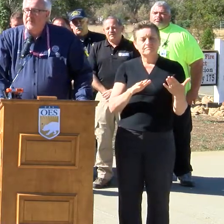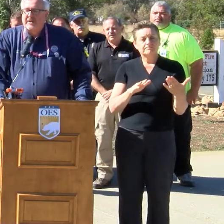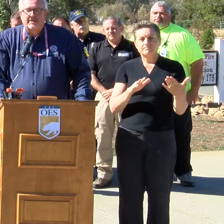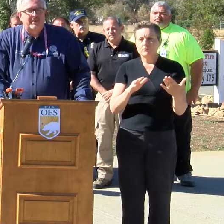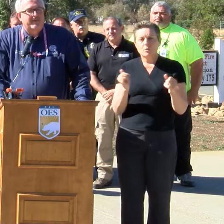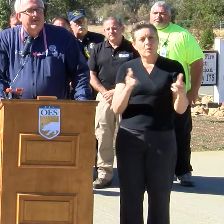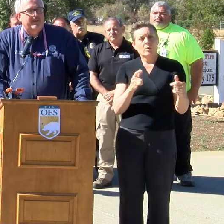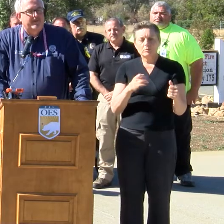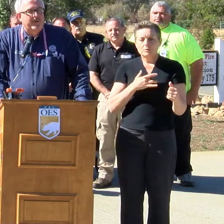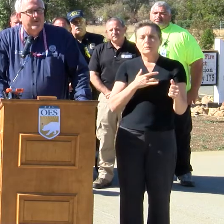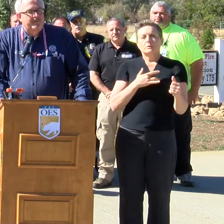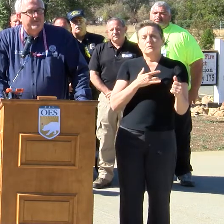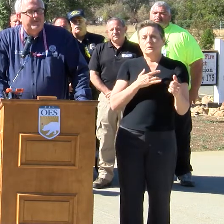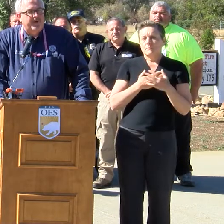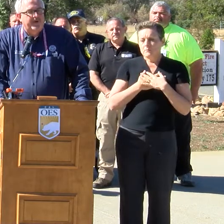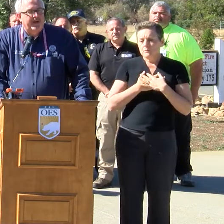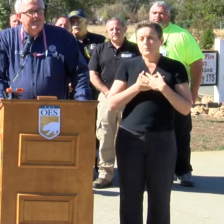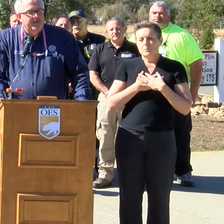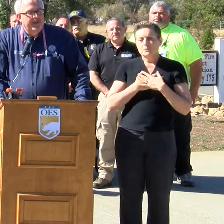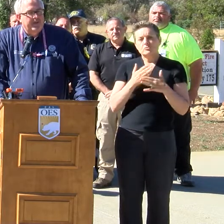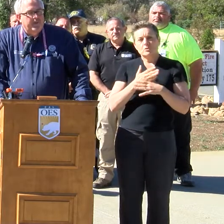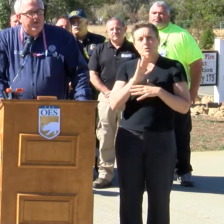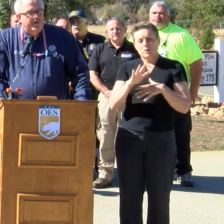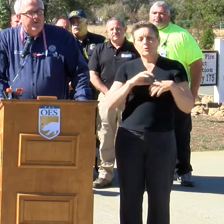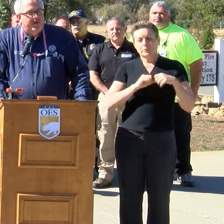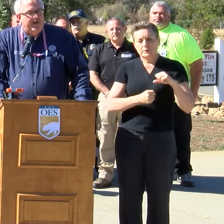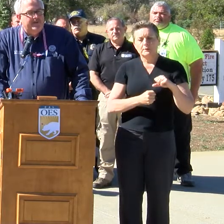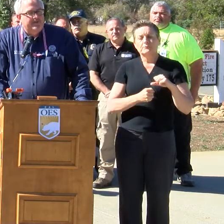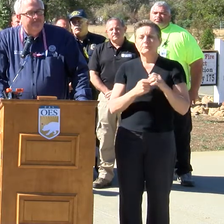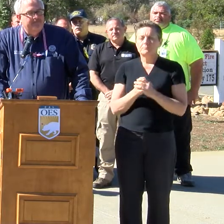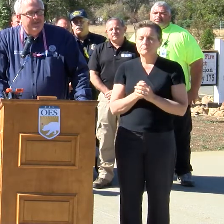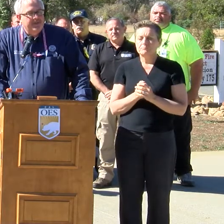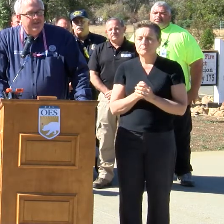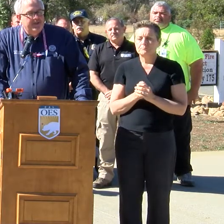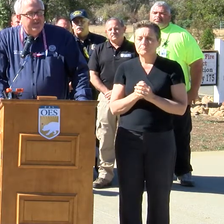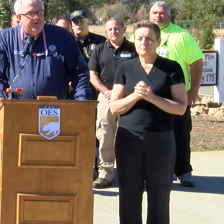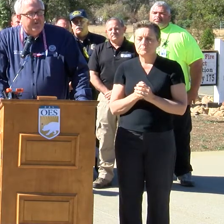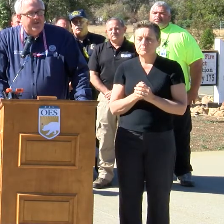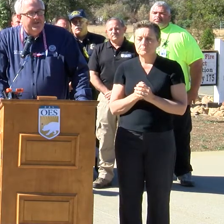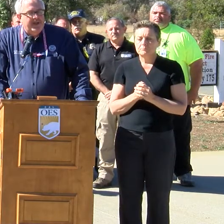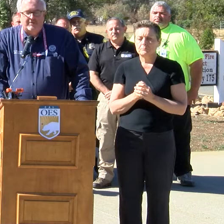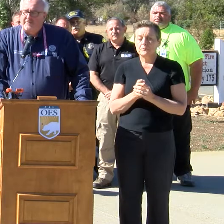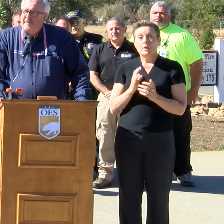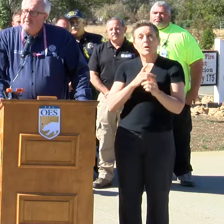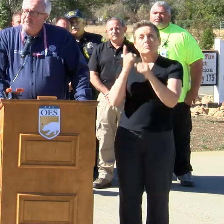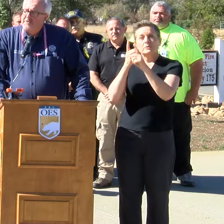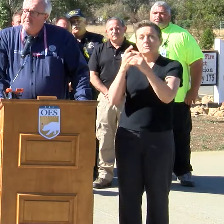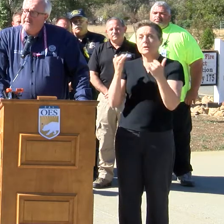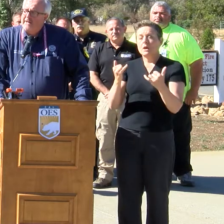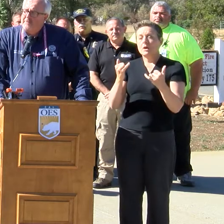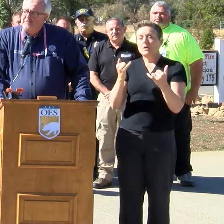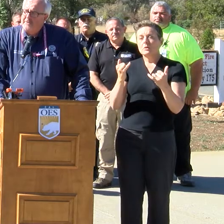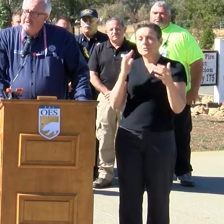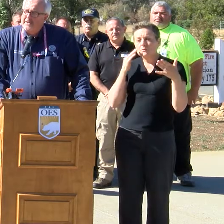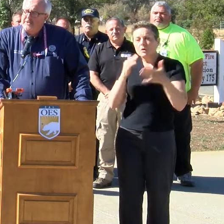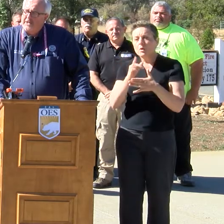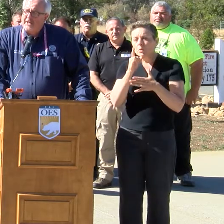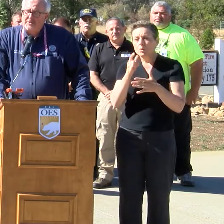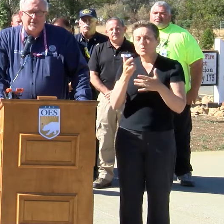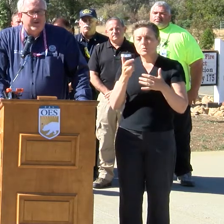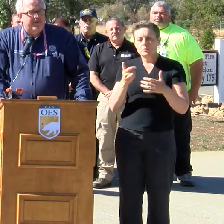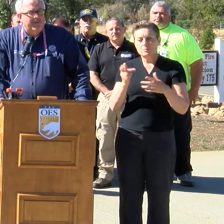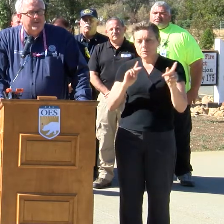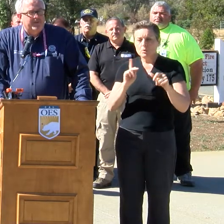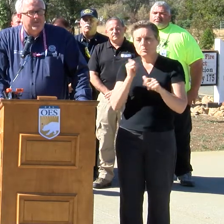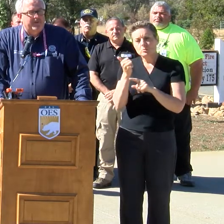everybody in the community. And we share that with those we lost. But our mission now is to focus on the survivors and the